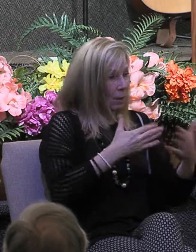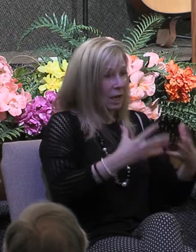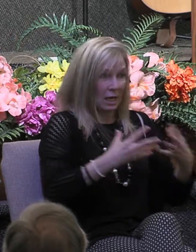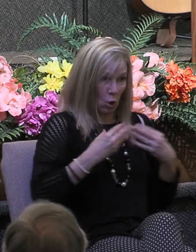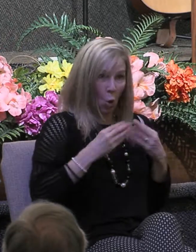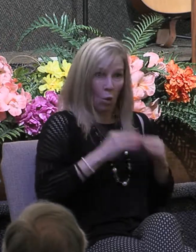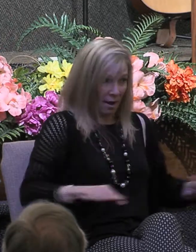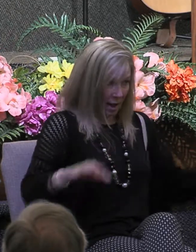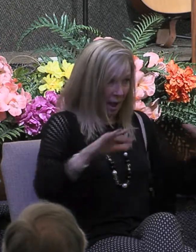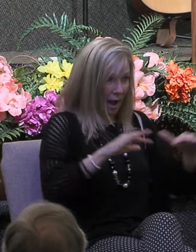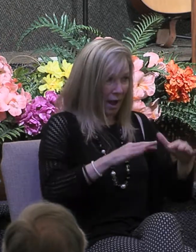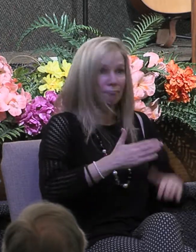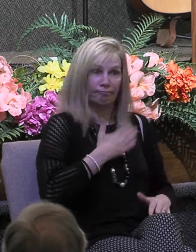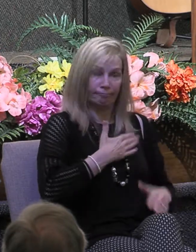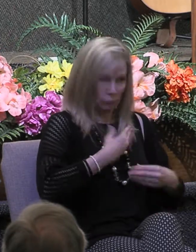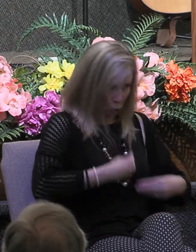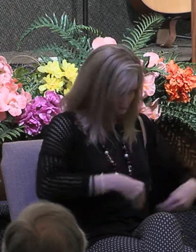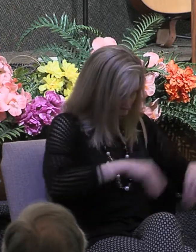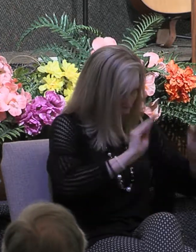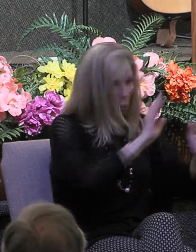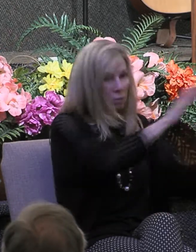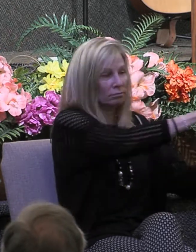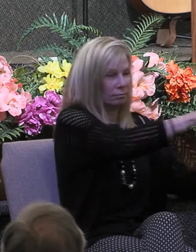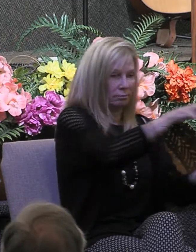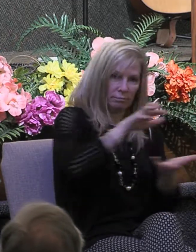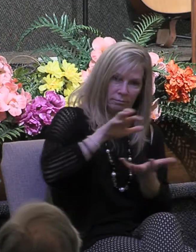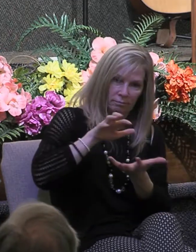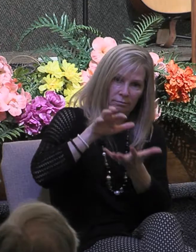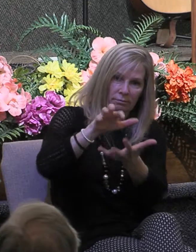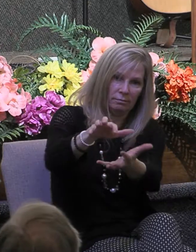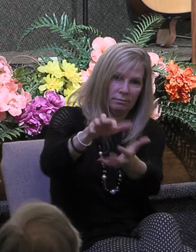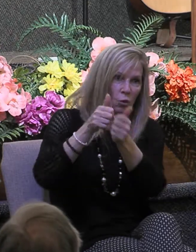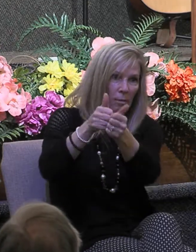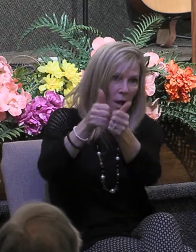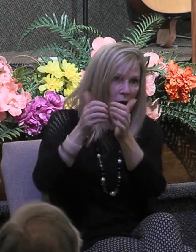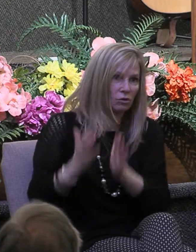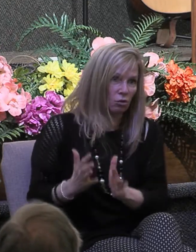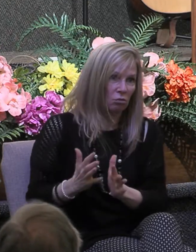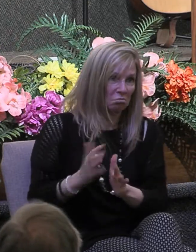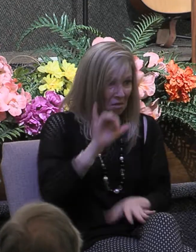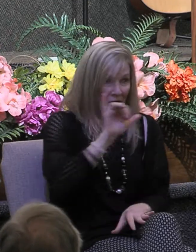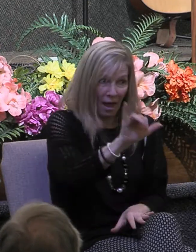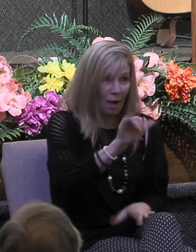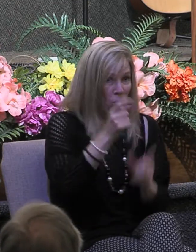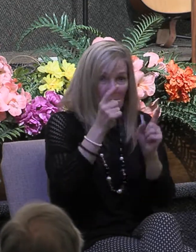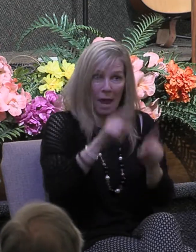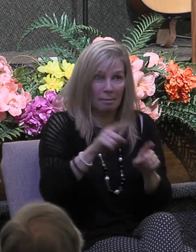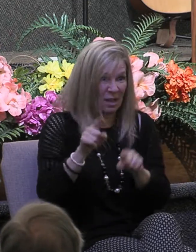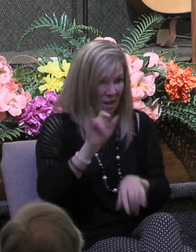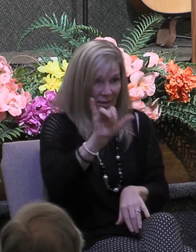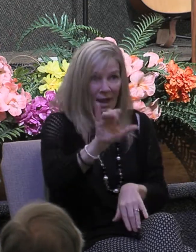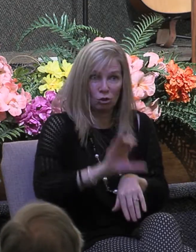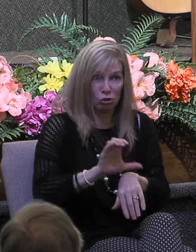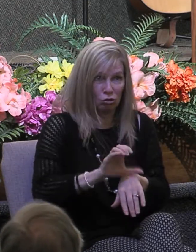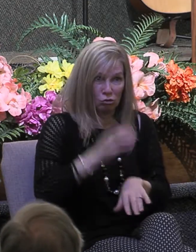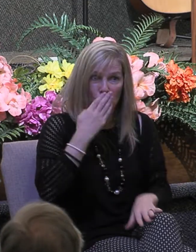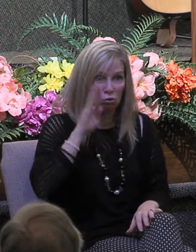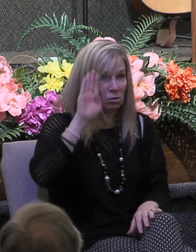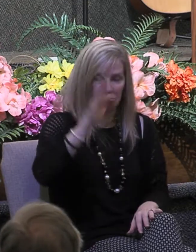it and brought the money and laid it at the apostles feet now that's what was going on in the church at Jerusalem people were